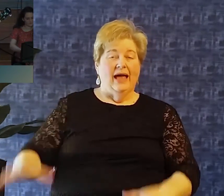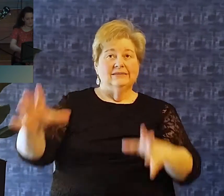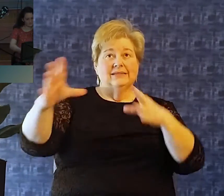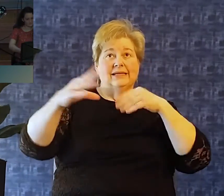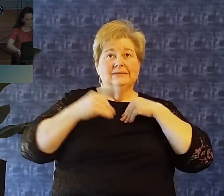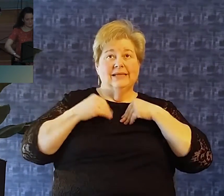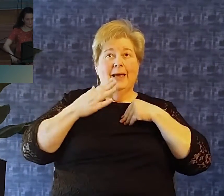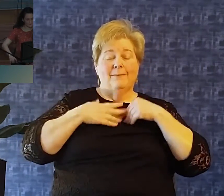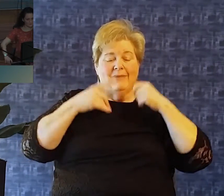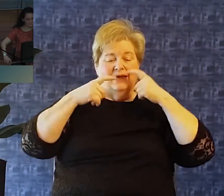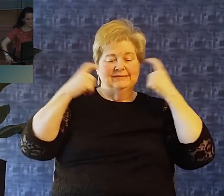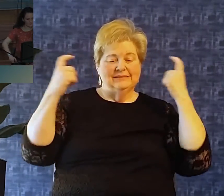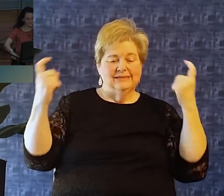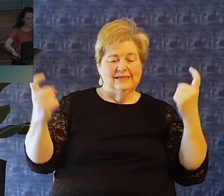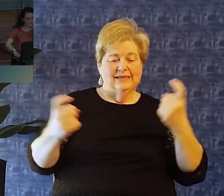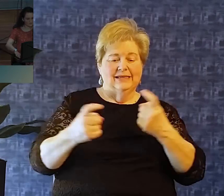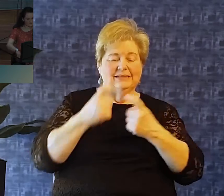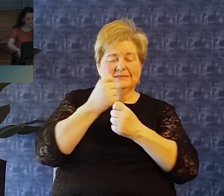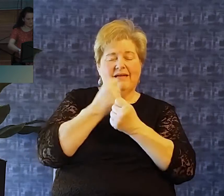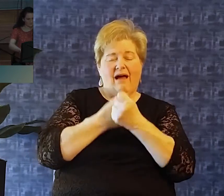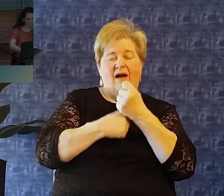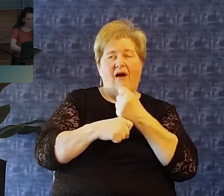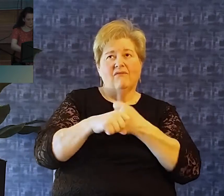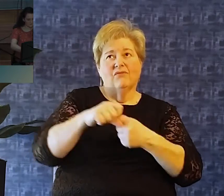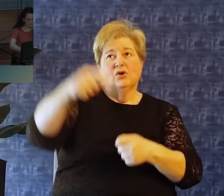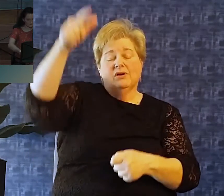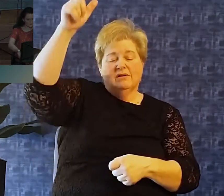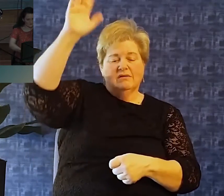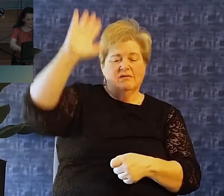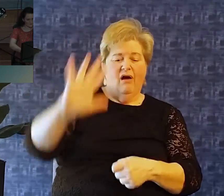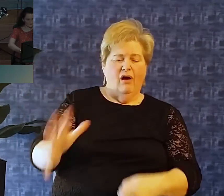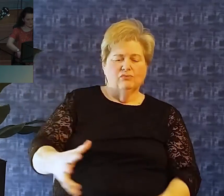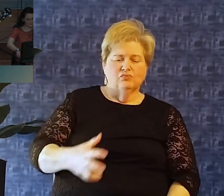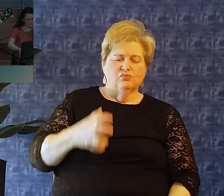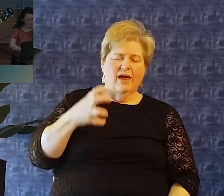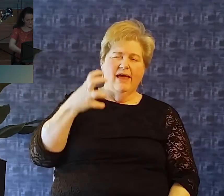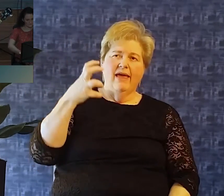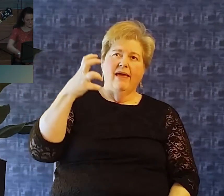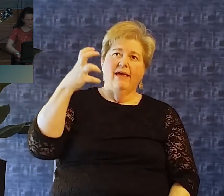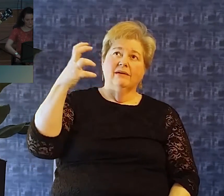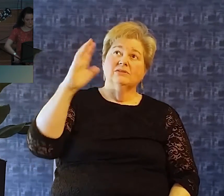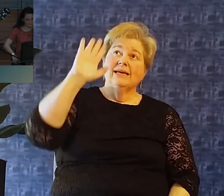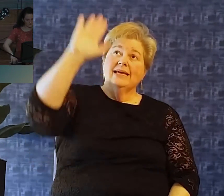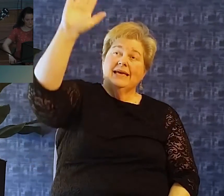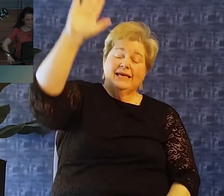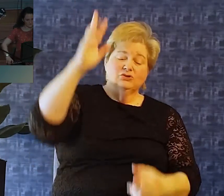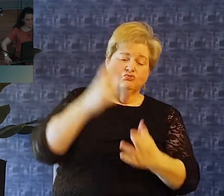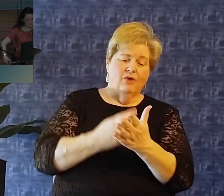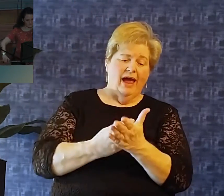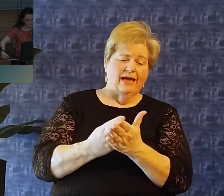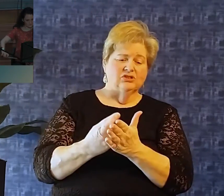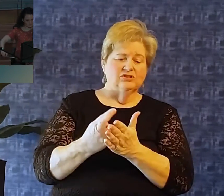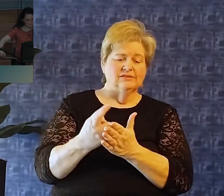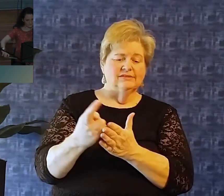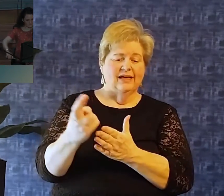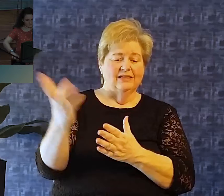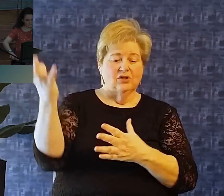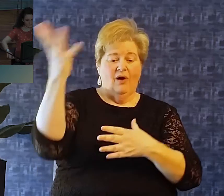To him I say Christ's suffice in God's grace. Draped in his